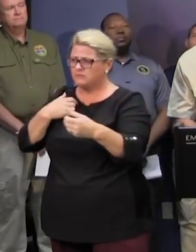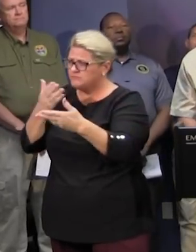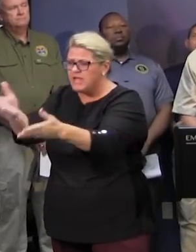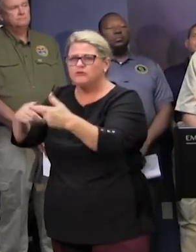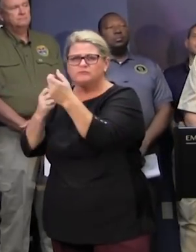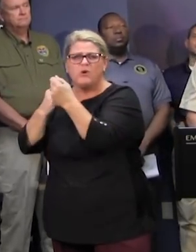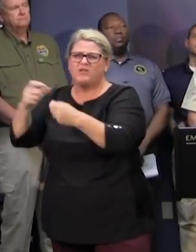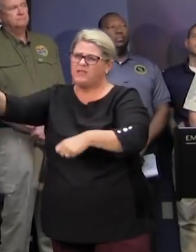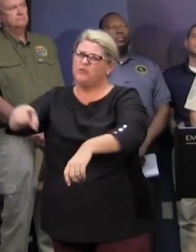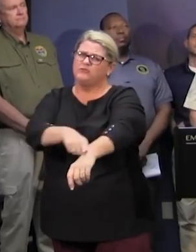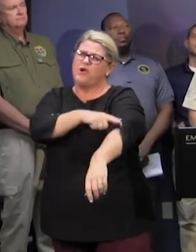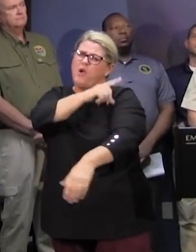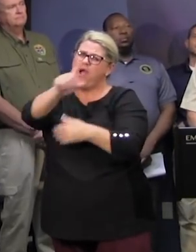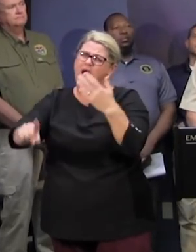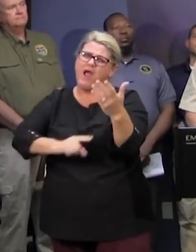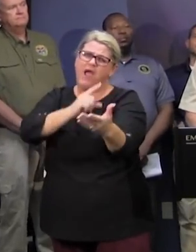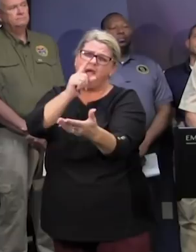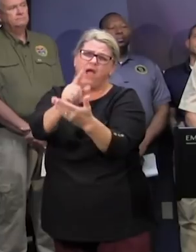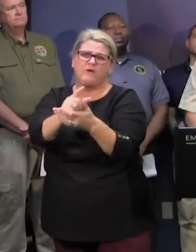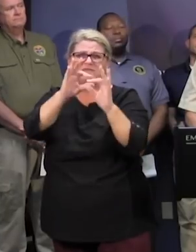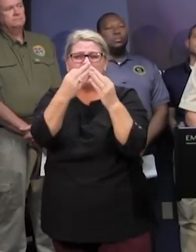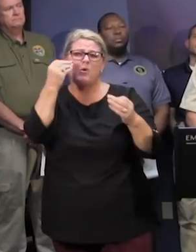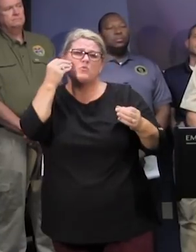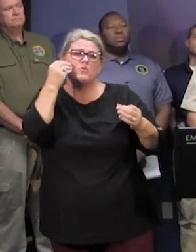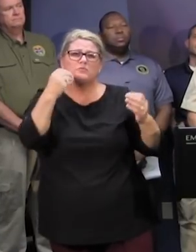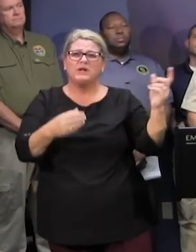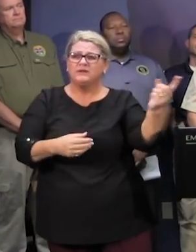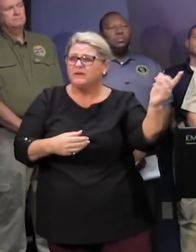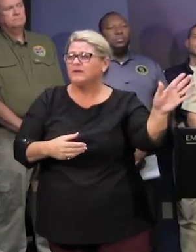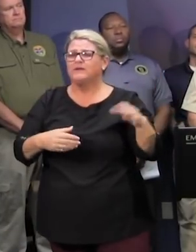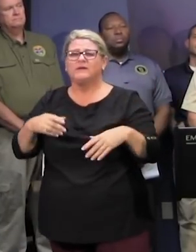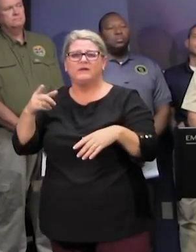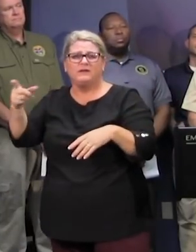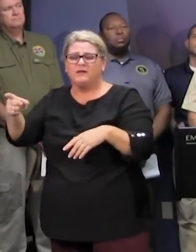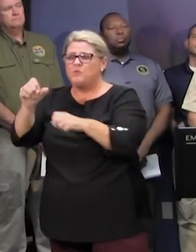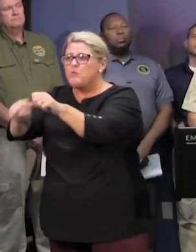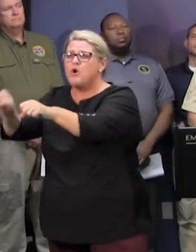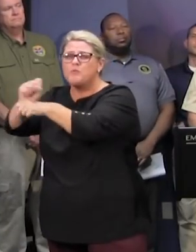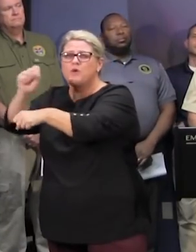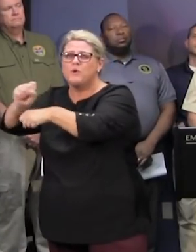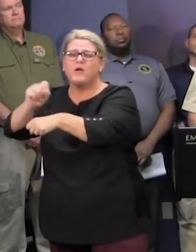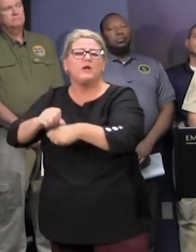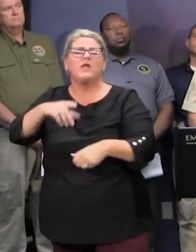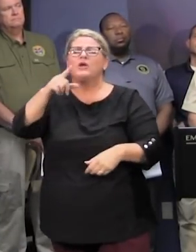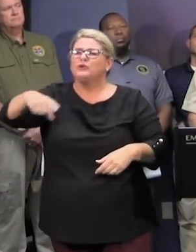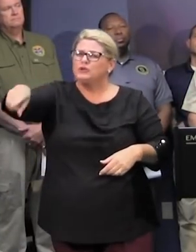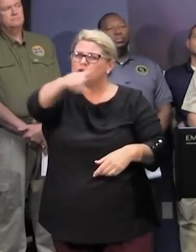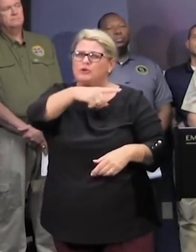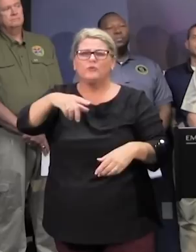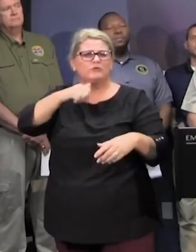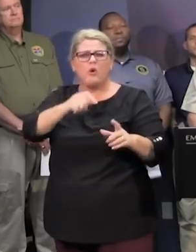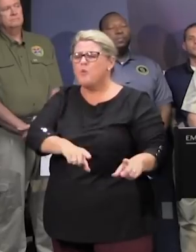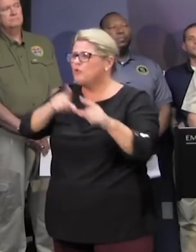them have been working long hours away from their home and their families i'm asking that citizens stay away from those storm damaged